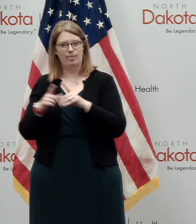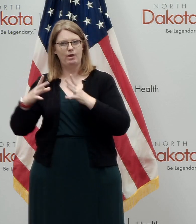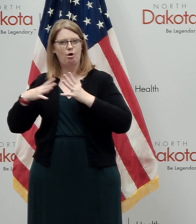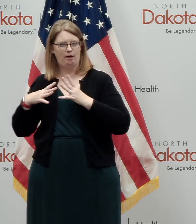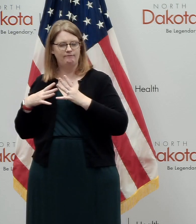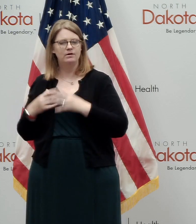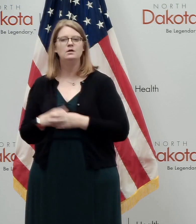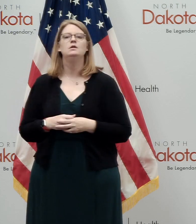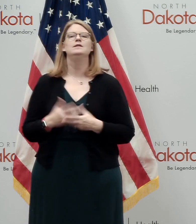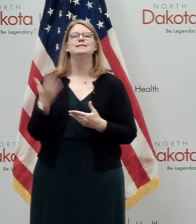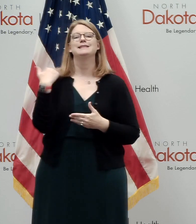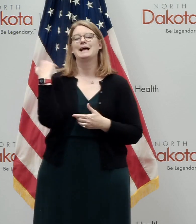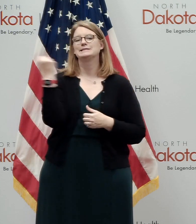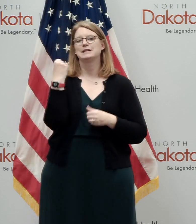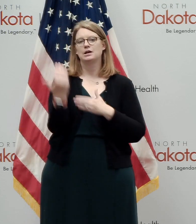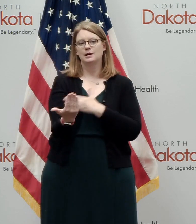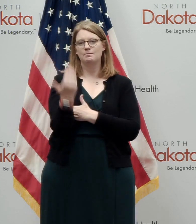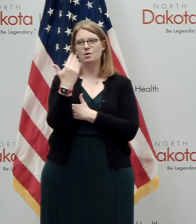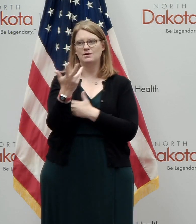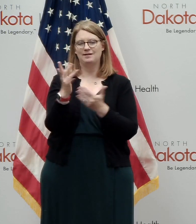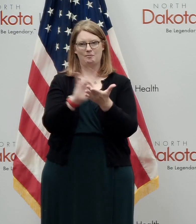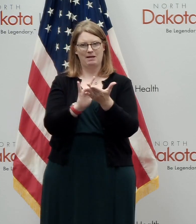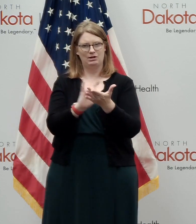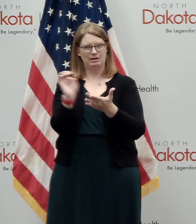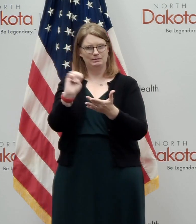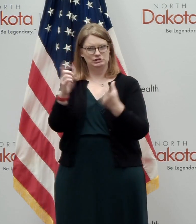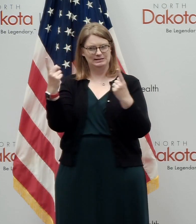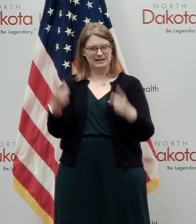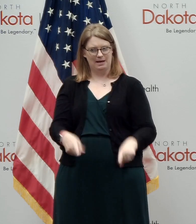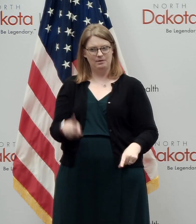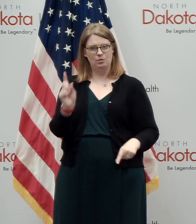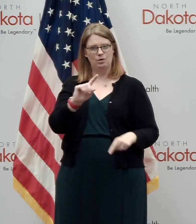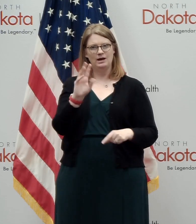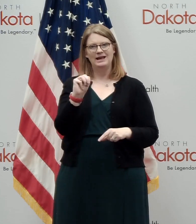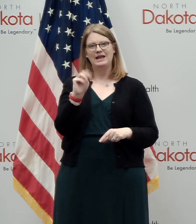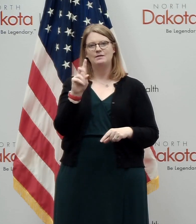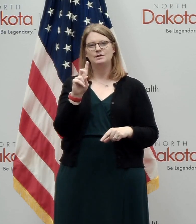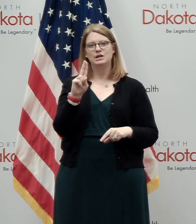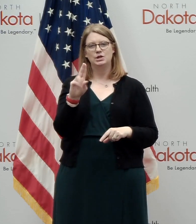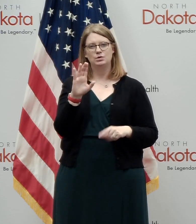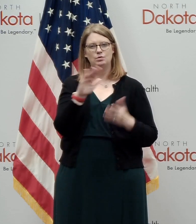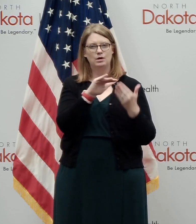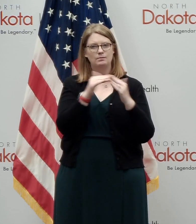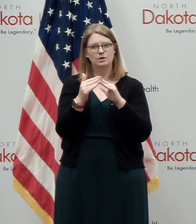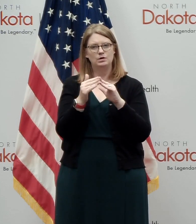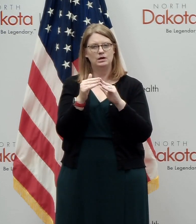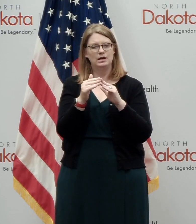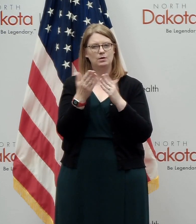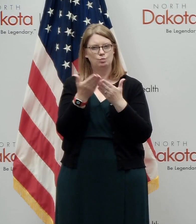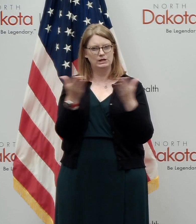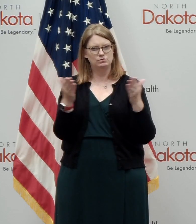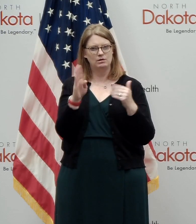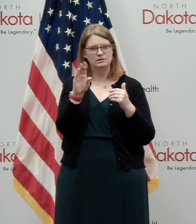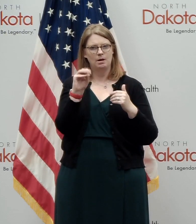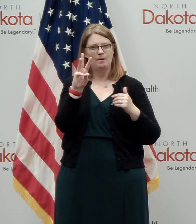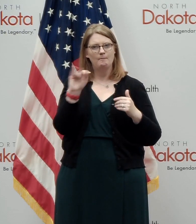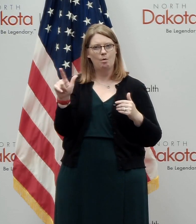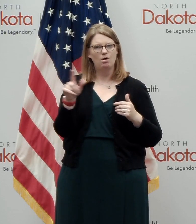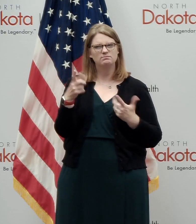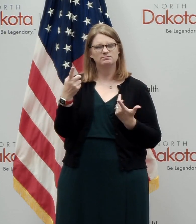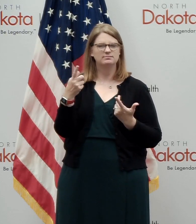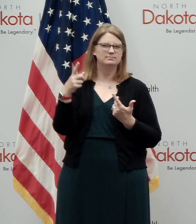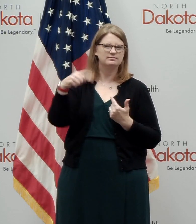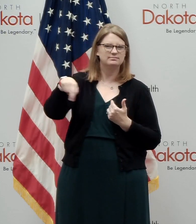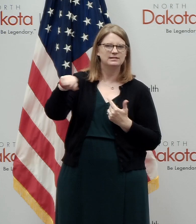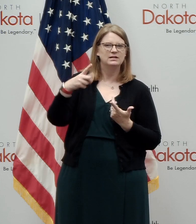Uh, last Saturday morning, uh, medical emergency occurred at the MDU community resources bowl, uh, which is for those statewide